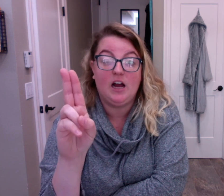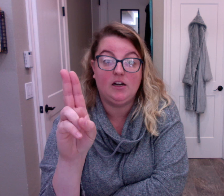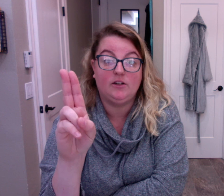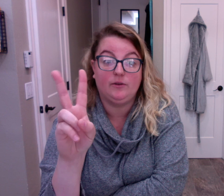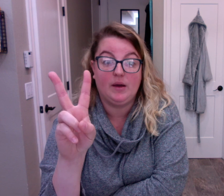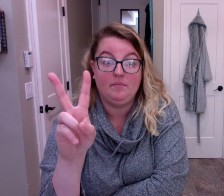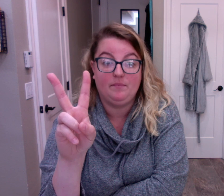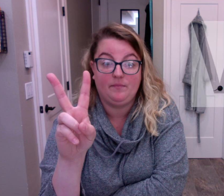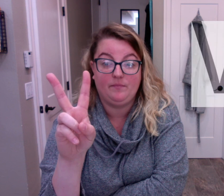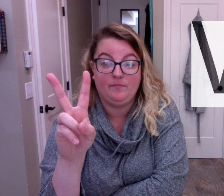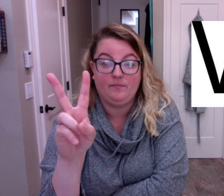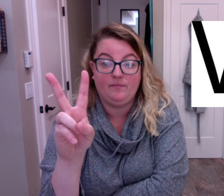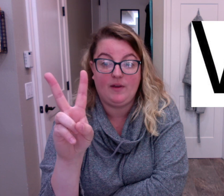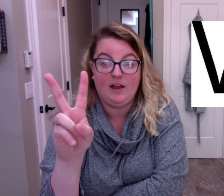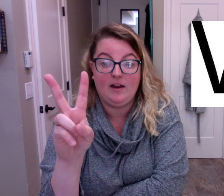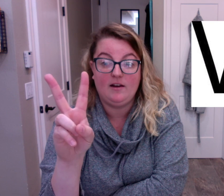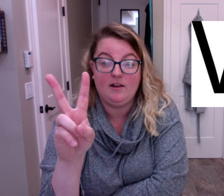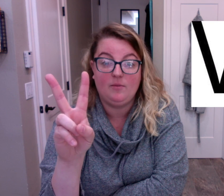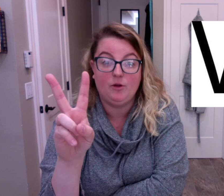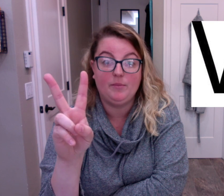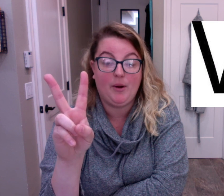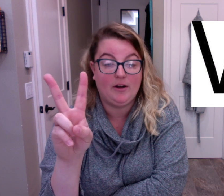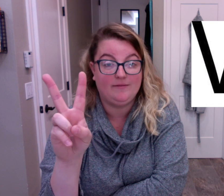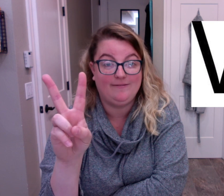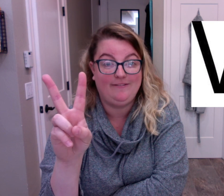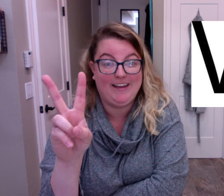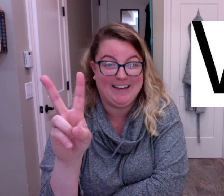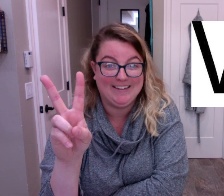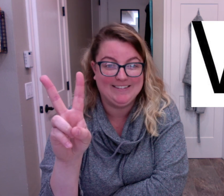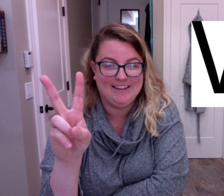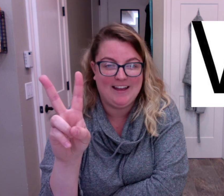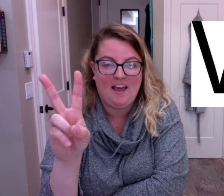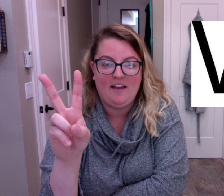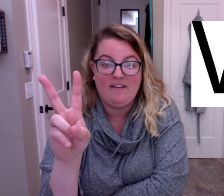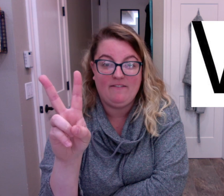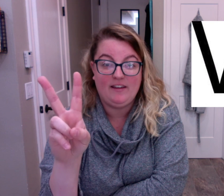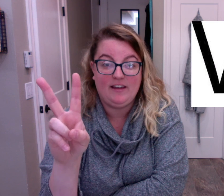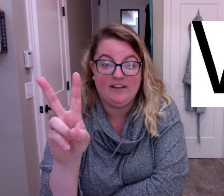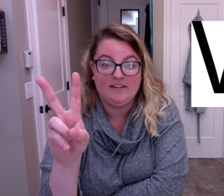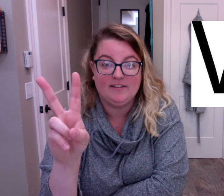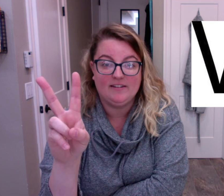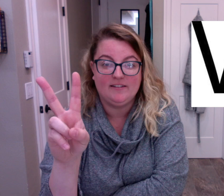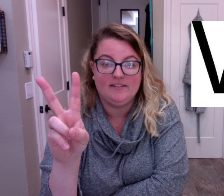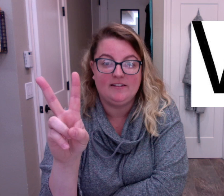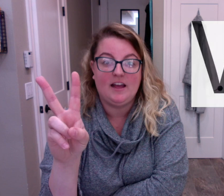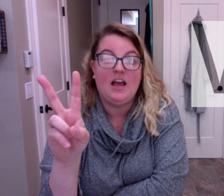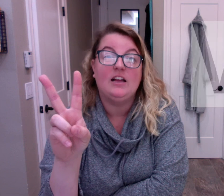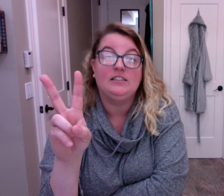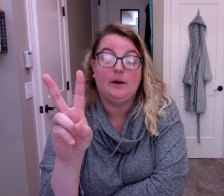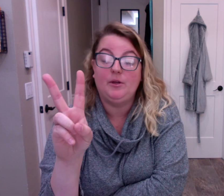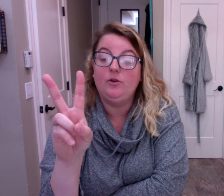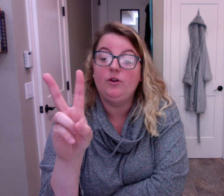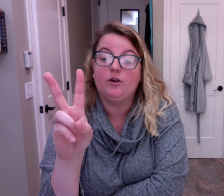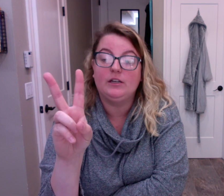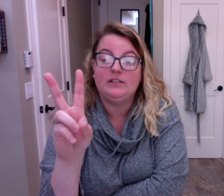unglue them and pull them apart. V, V. W, you're going to